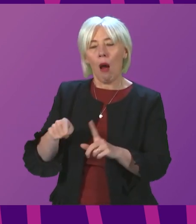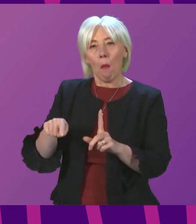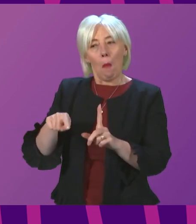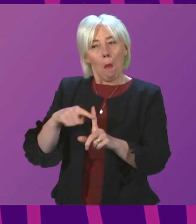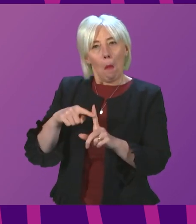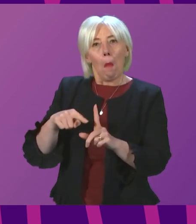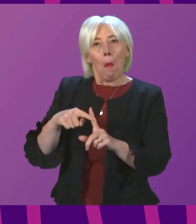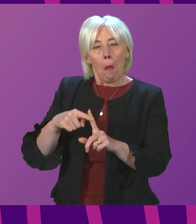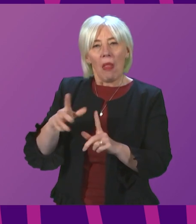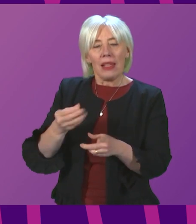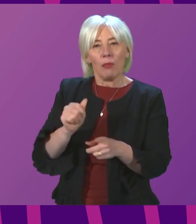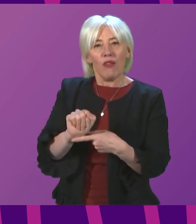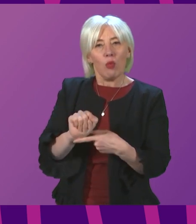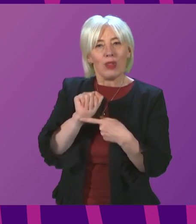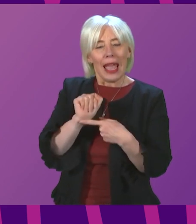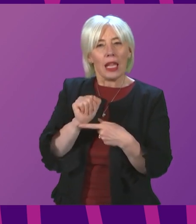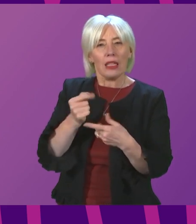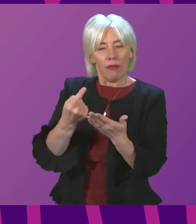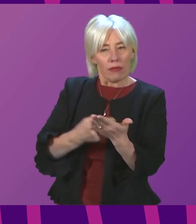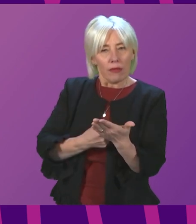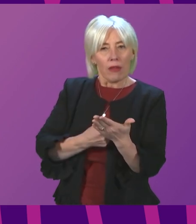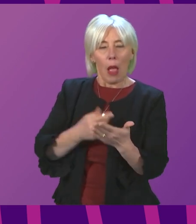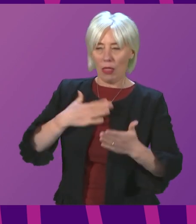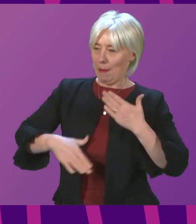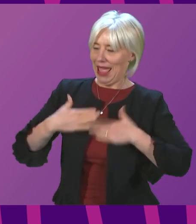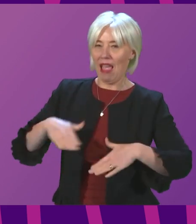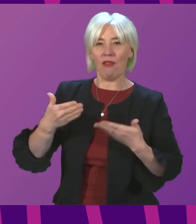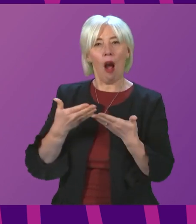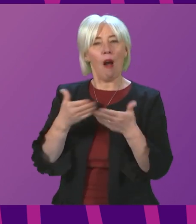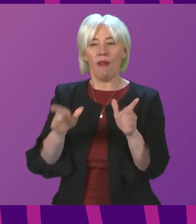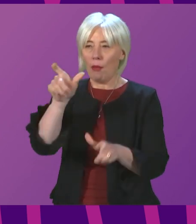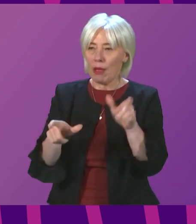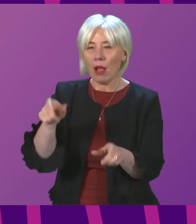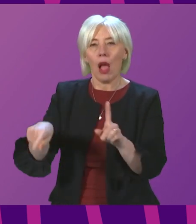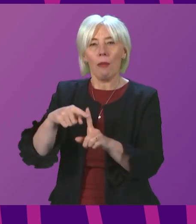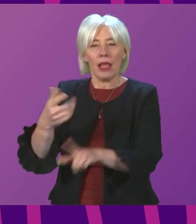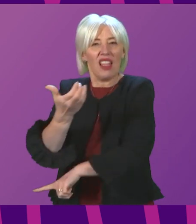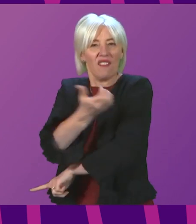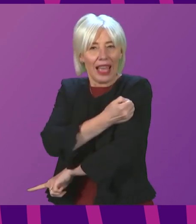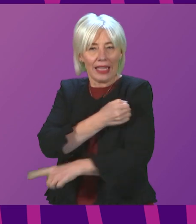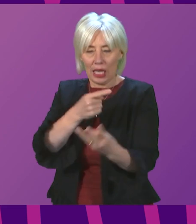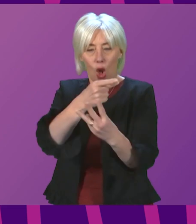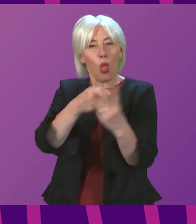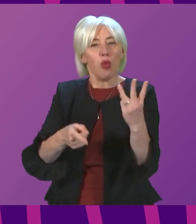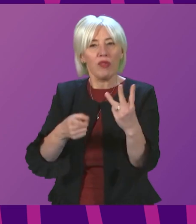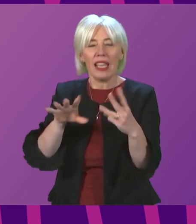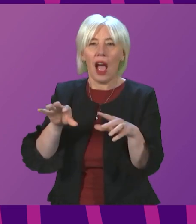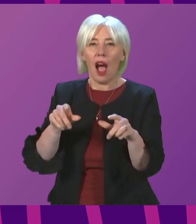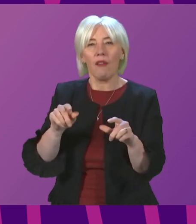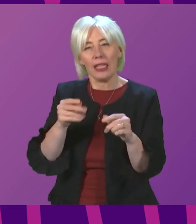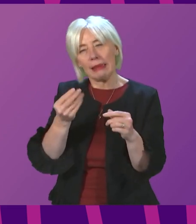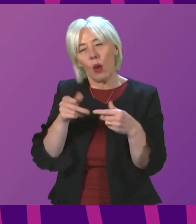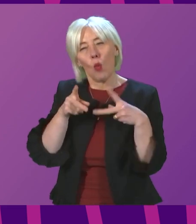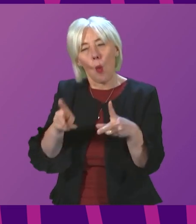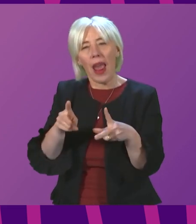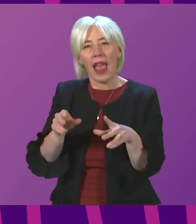that protective measures, the behavioural response of the general public and the vaccine programme have helped mitigate, to some extent,